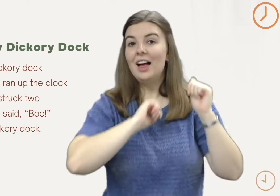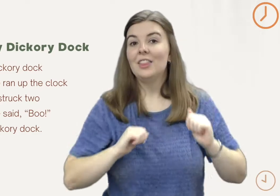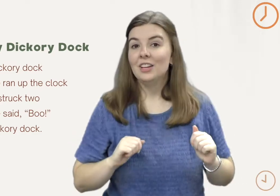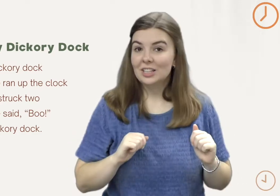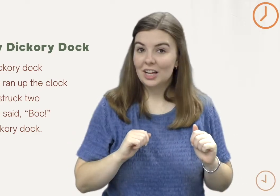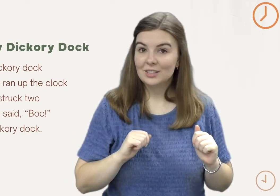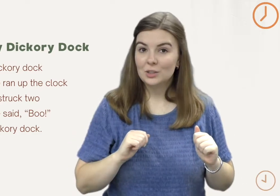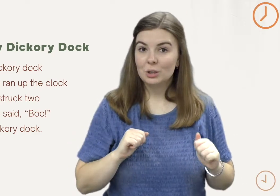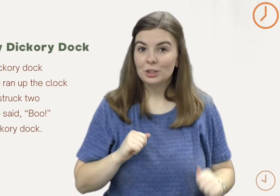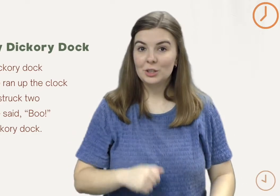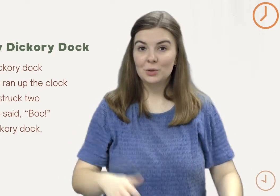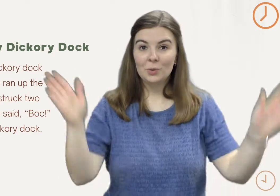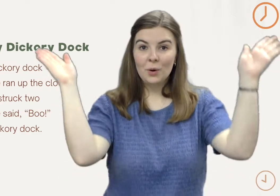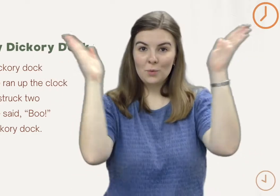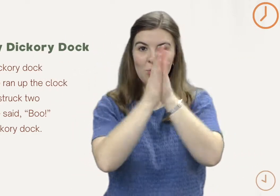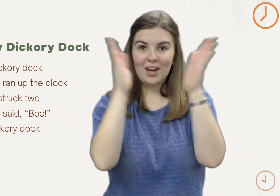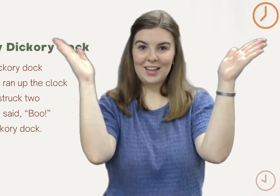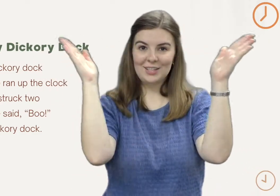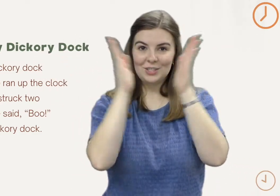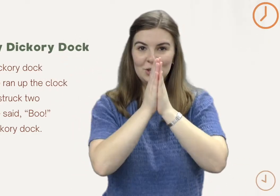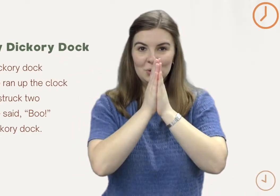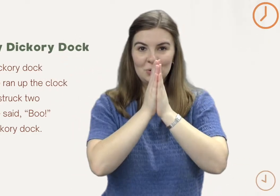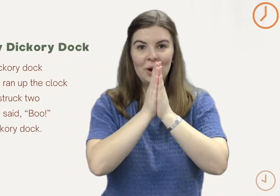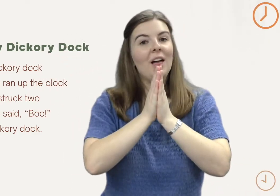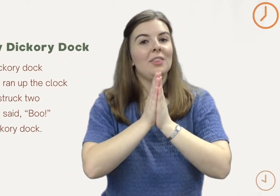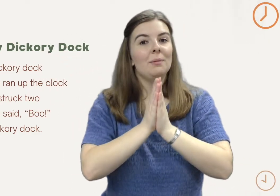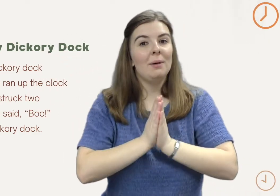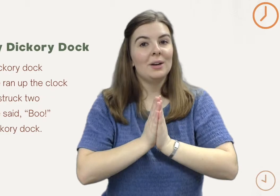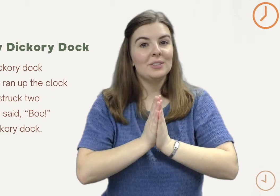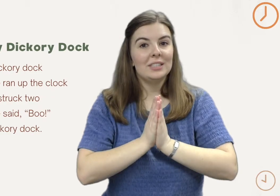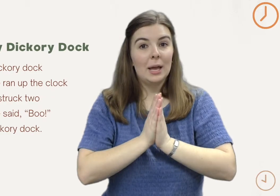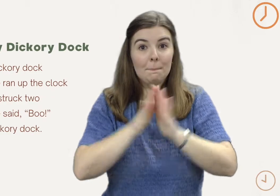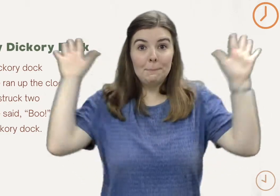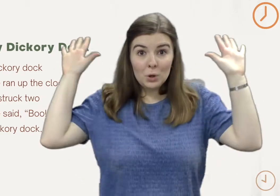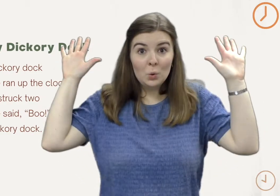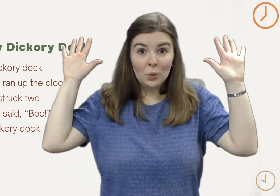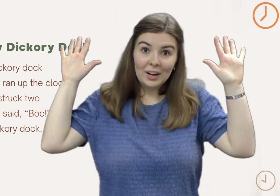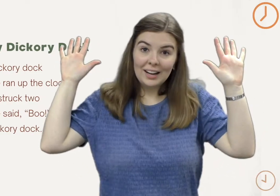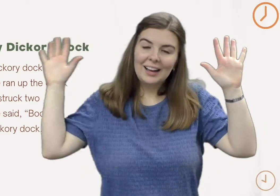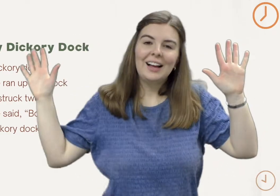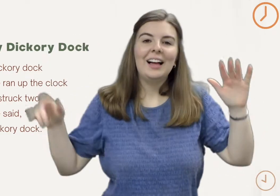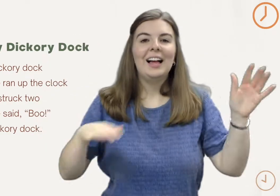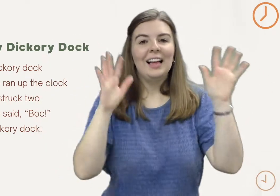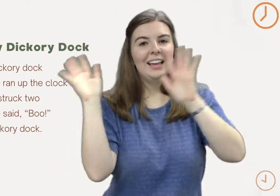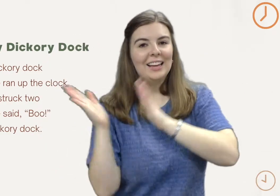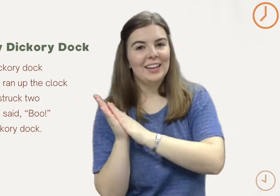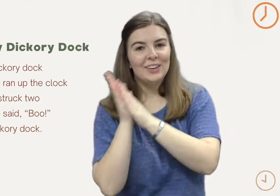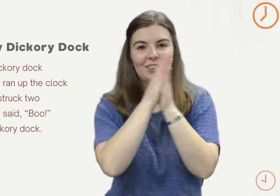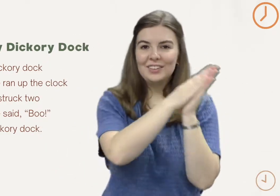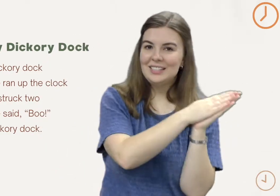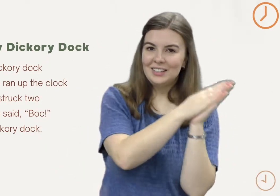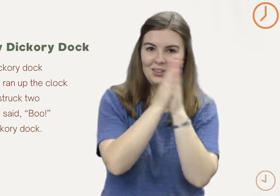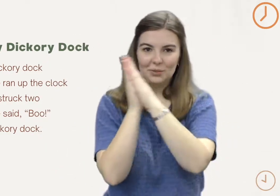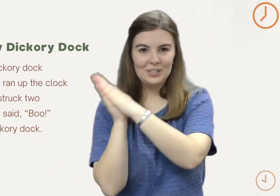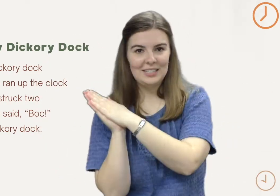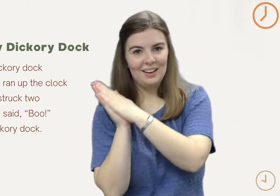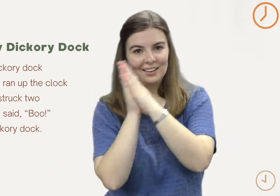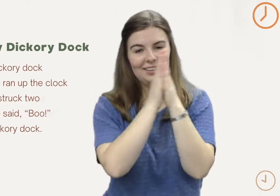The clock struck two, one, two. The mouse said, boom! Hickory Dickory Dock,